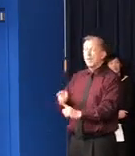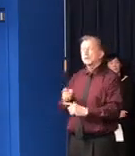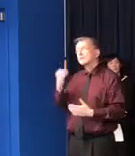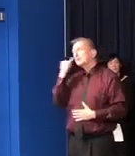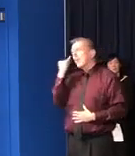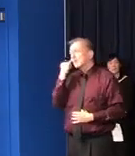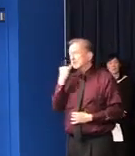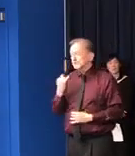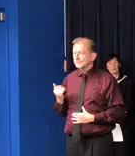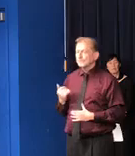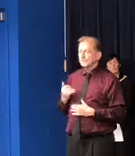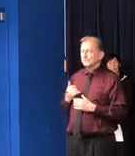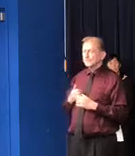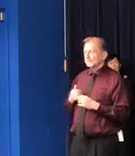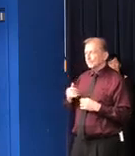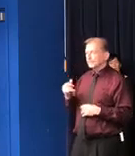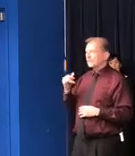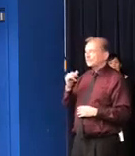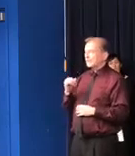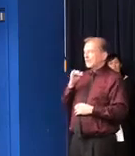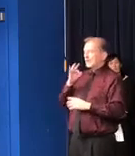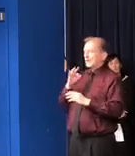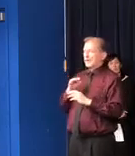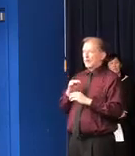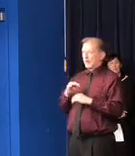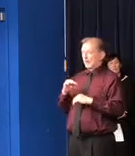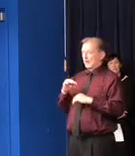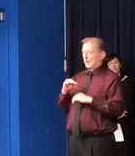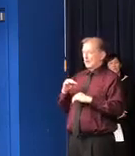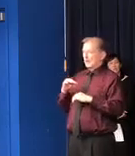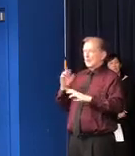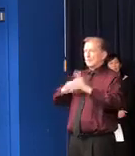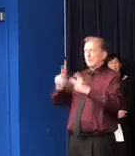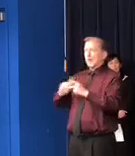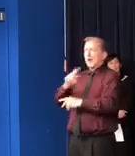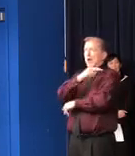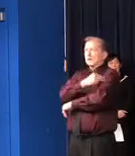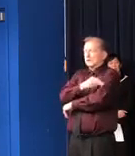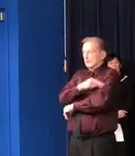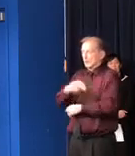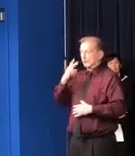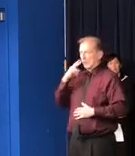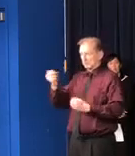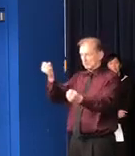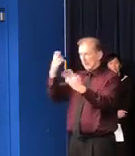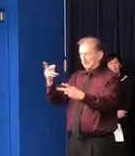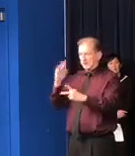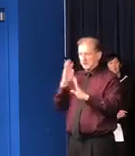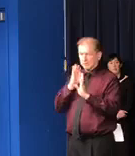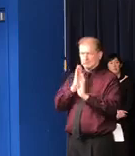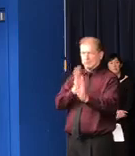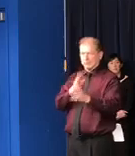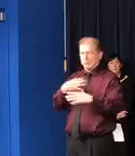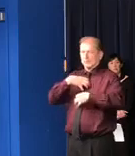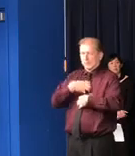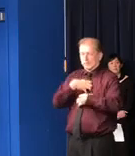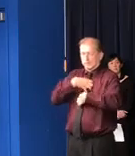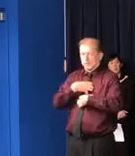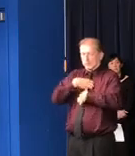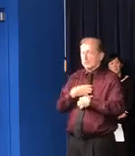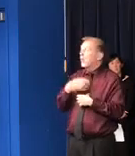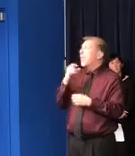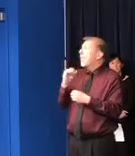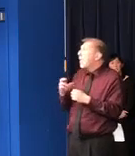day when you saw a big influx of potential hospitalizations or people getting sicker,